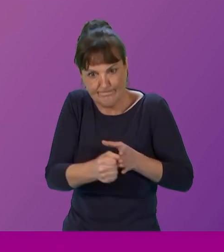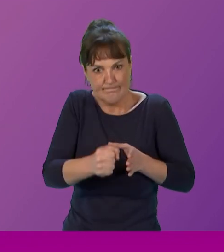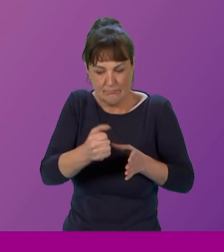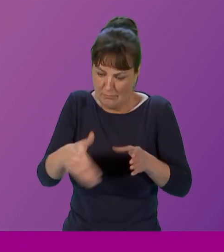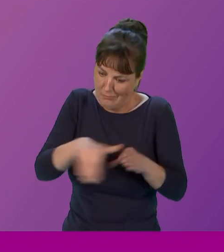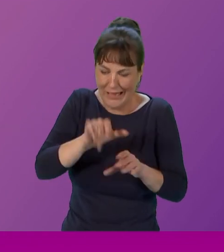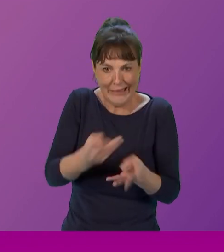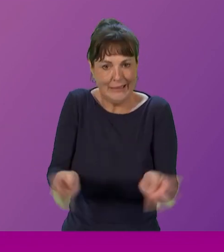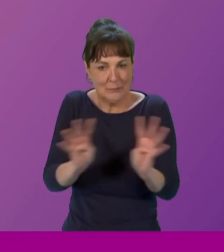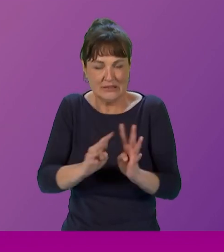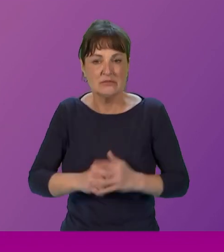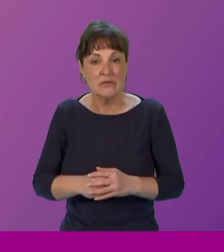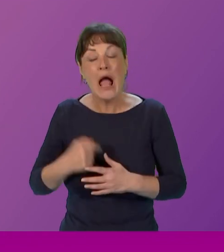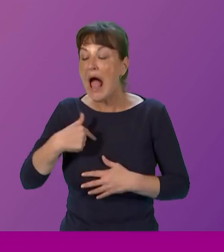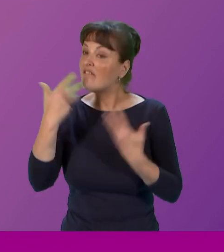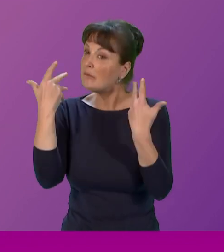um,